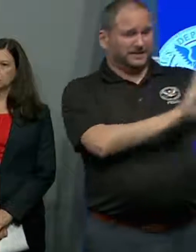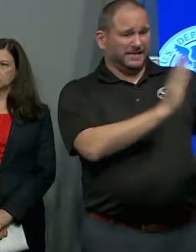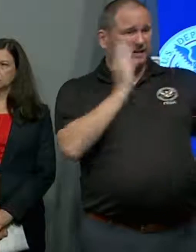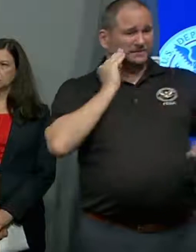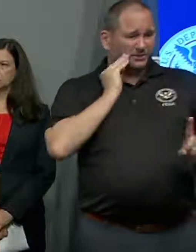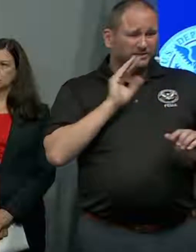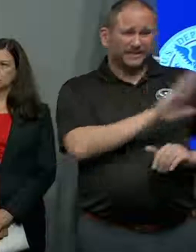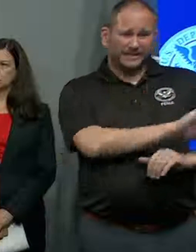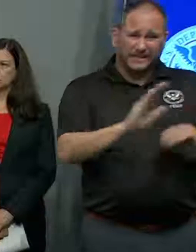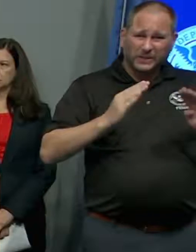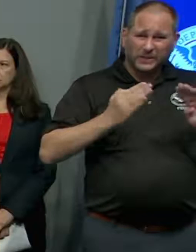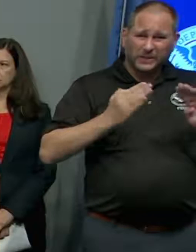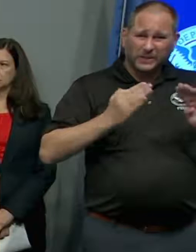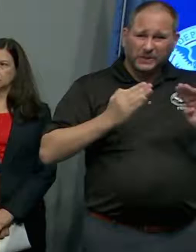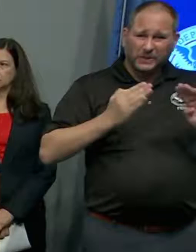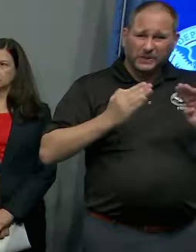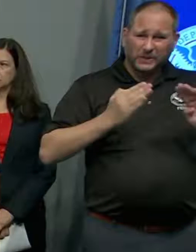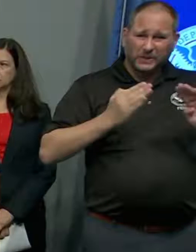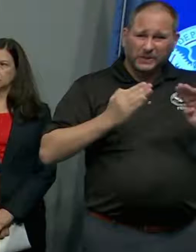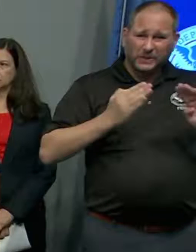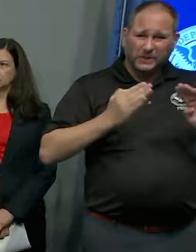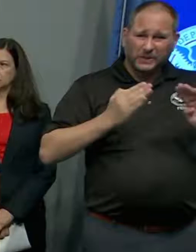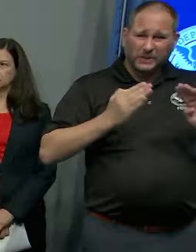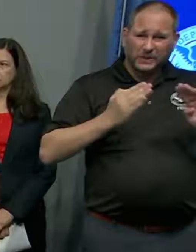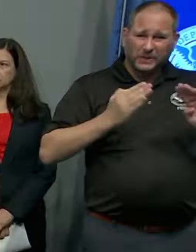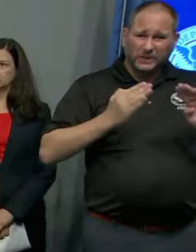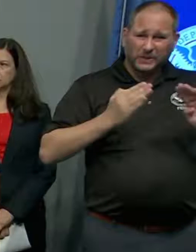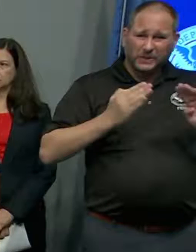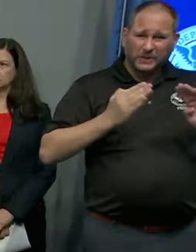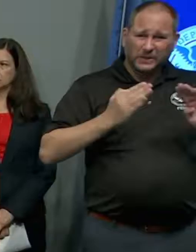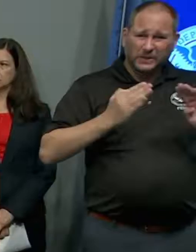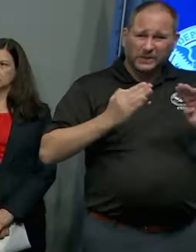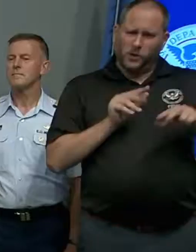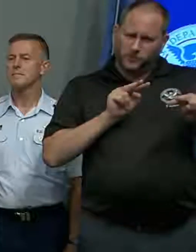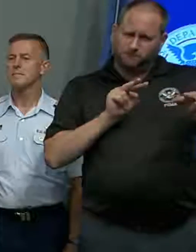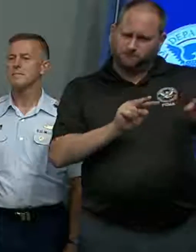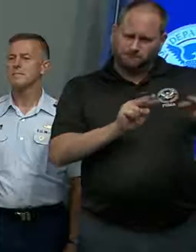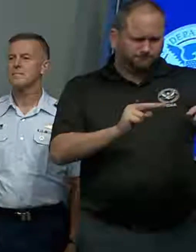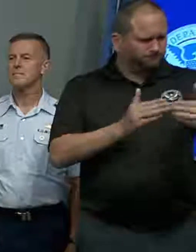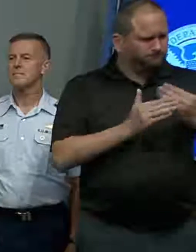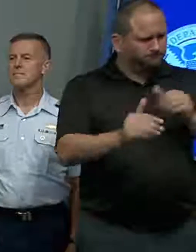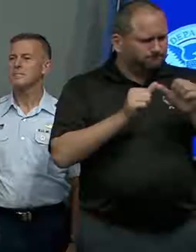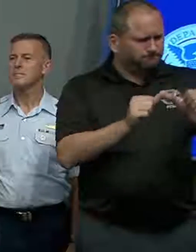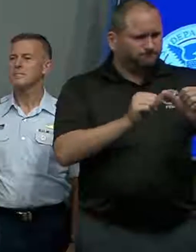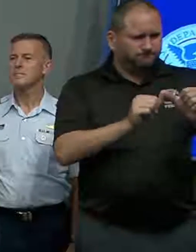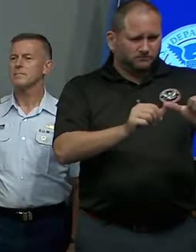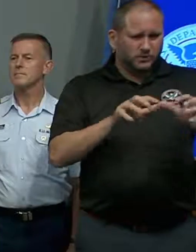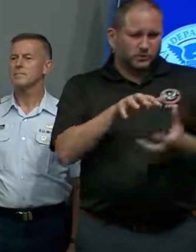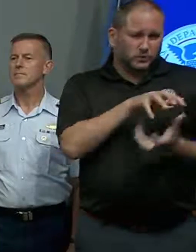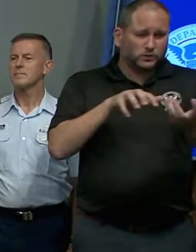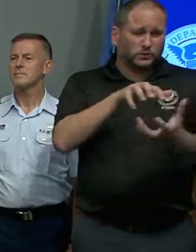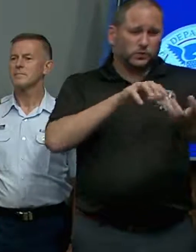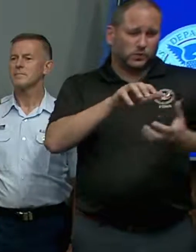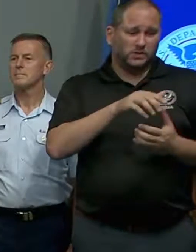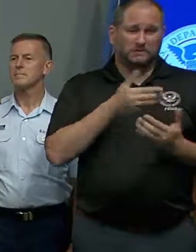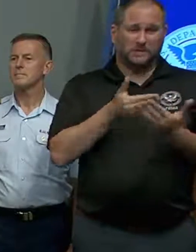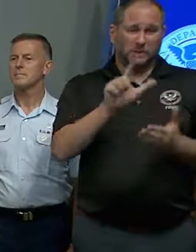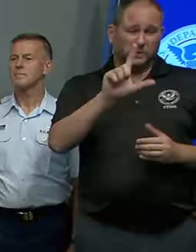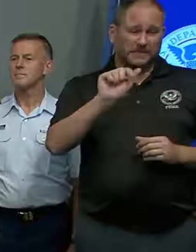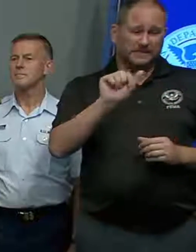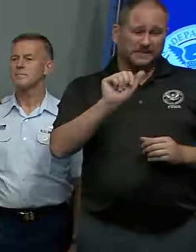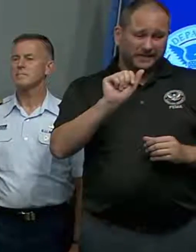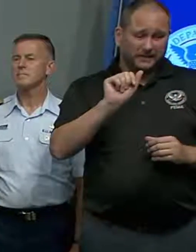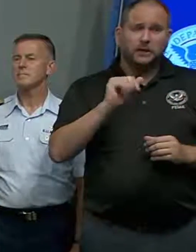members whose lives have really been... We continue to monitor the storm as it heads towards Louisiana. We remain concerned about Houston,